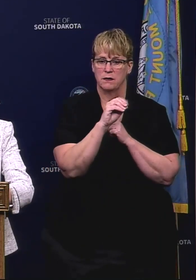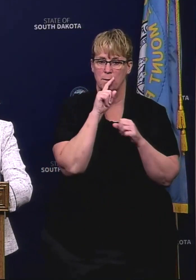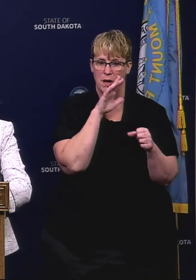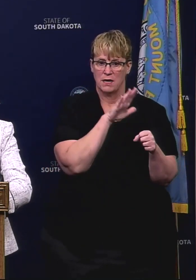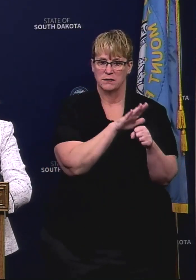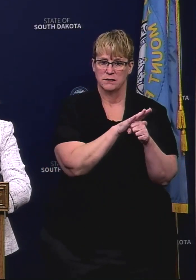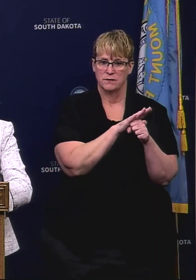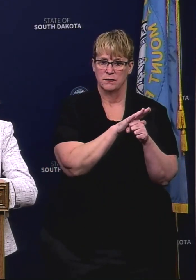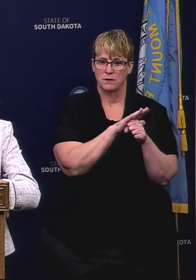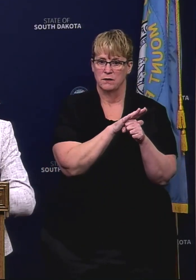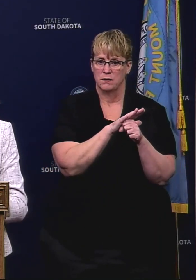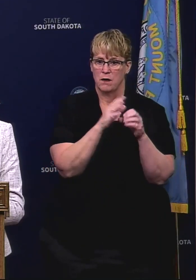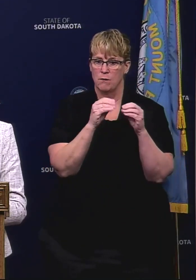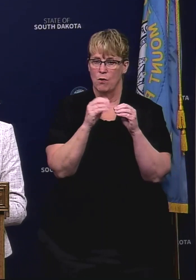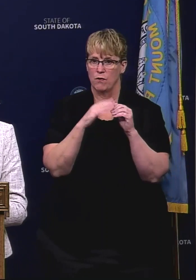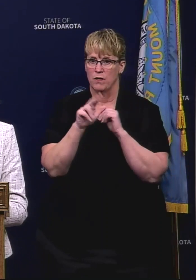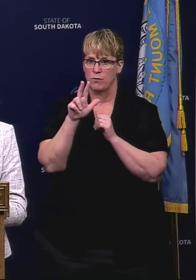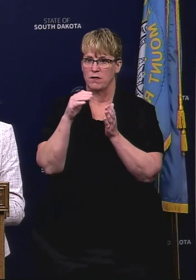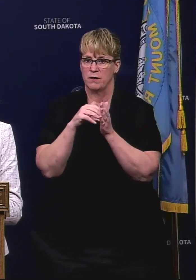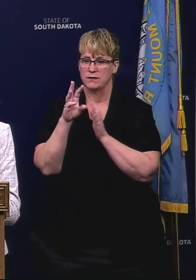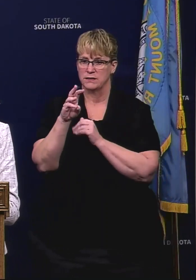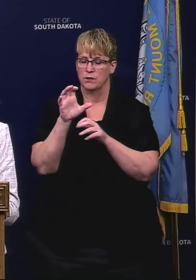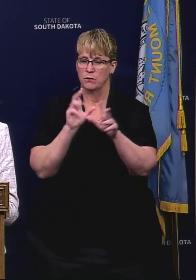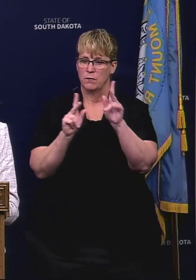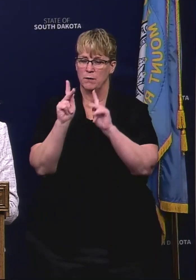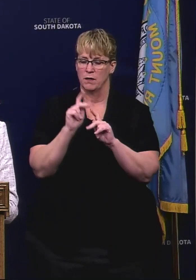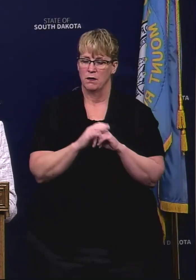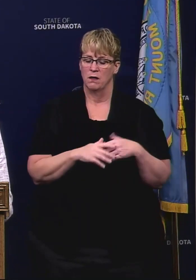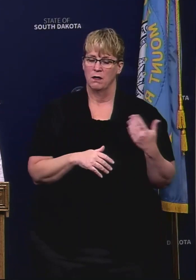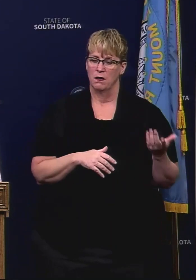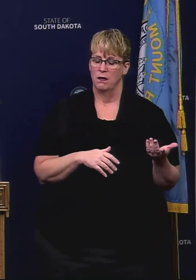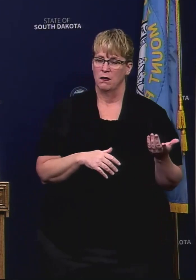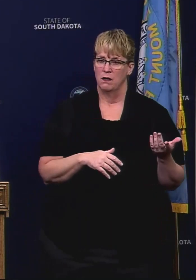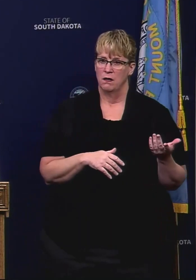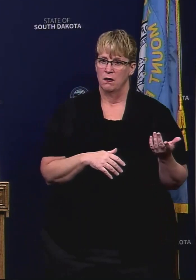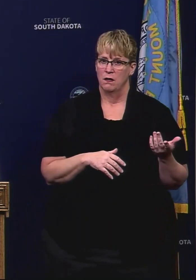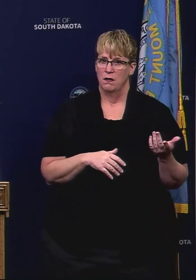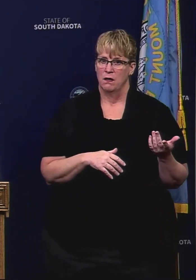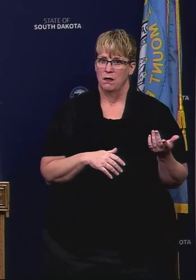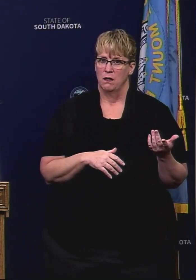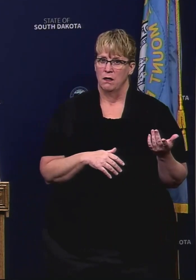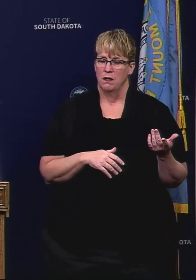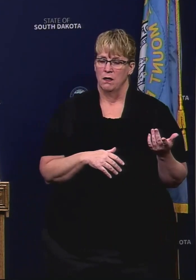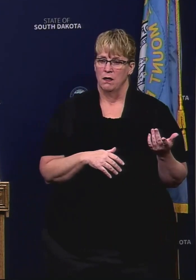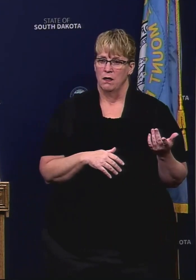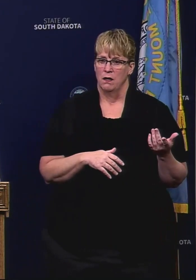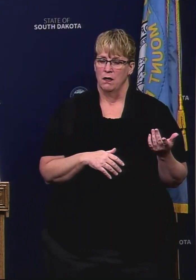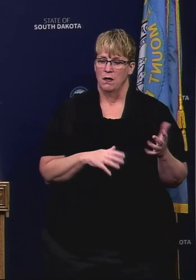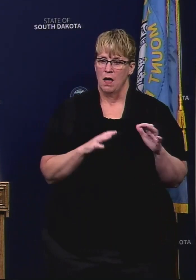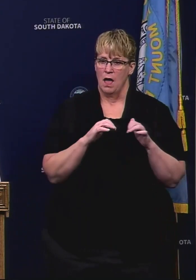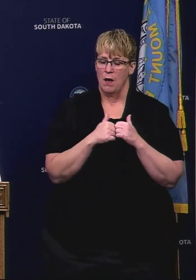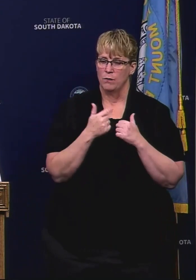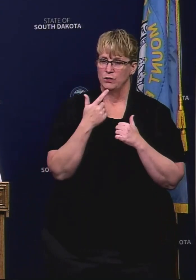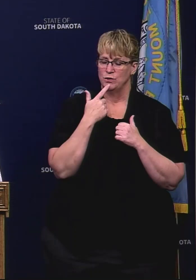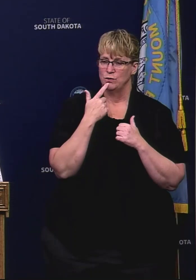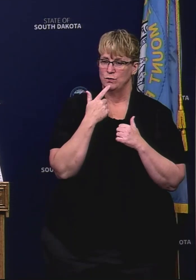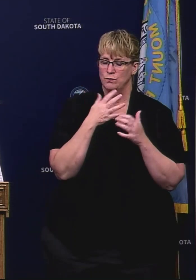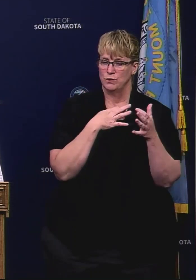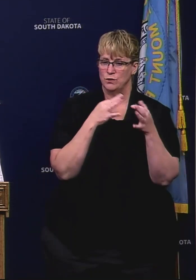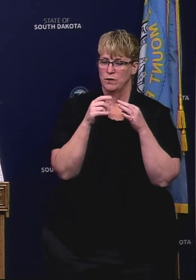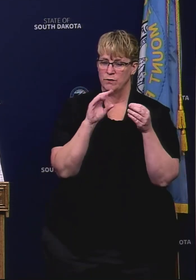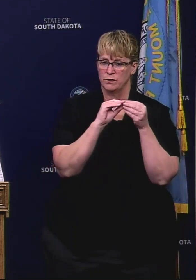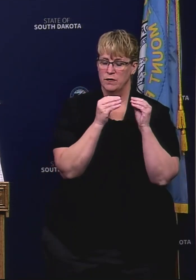of over 3600 people tested. How would you characterize those numbers in terms of